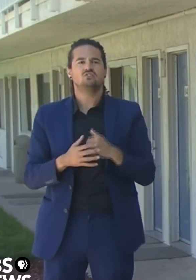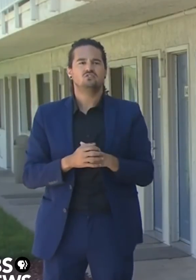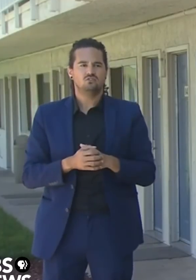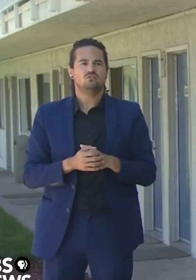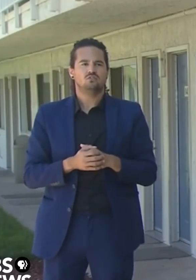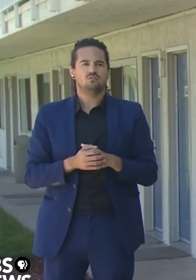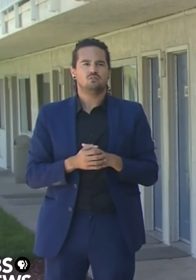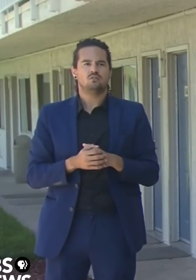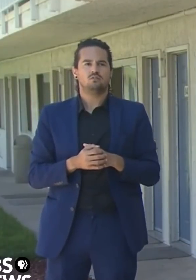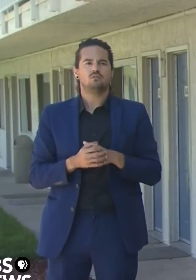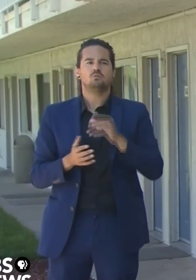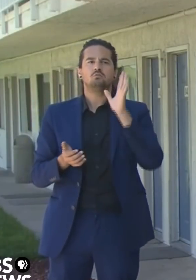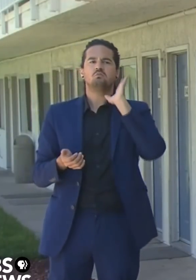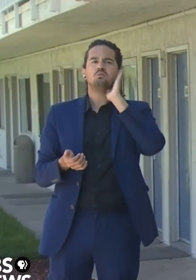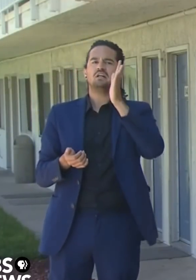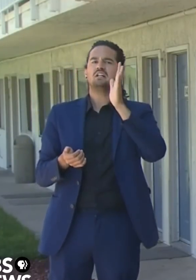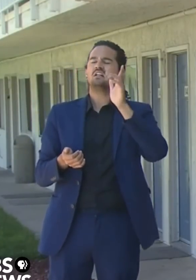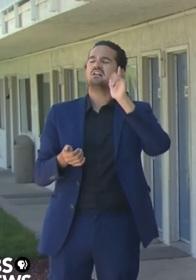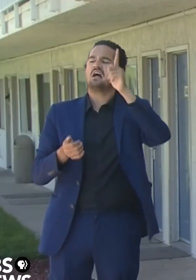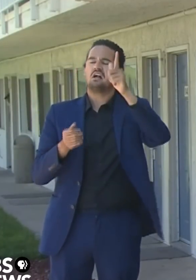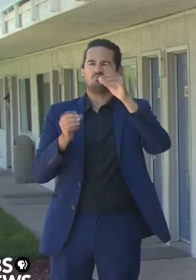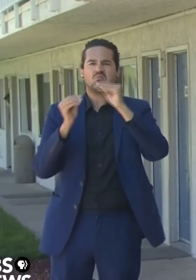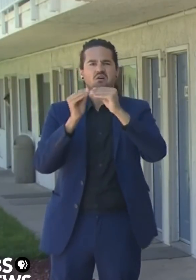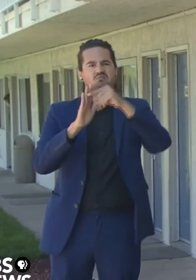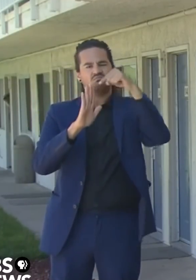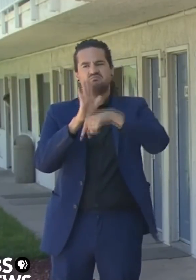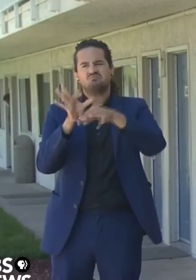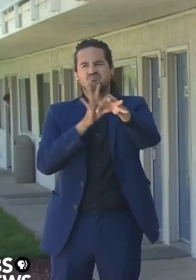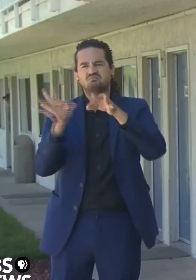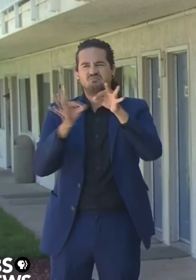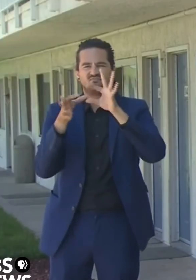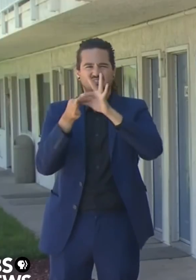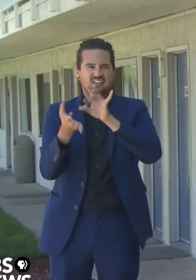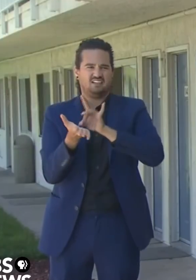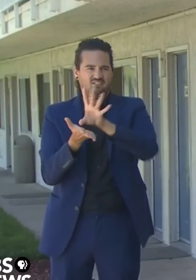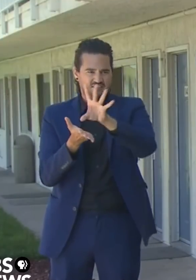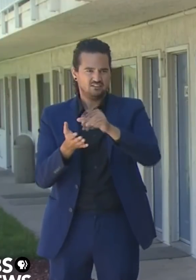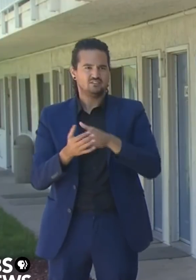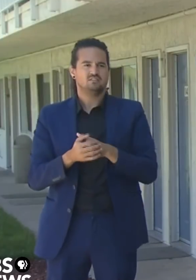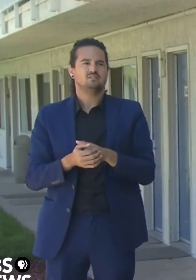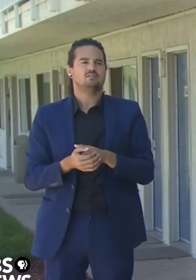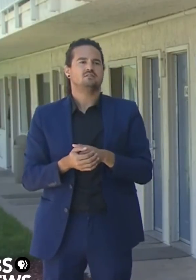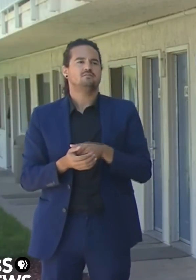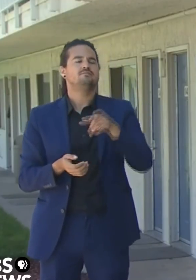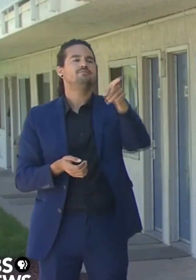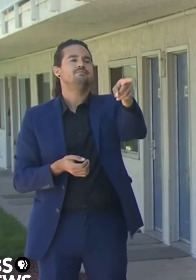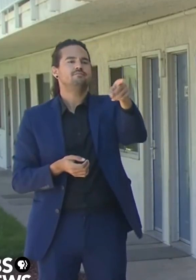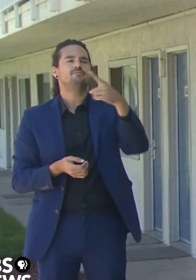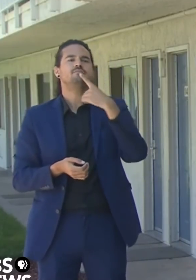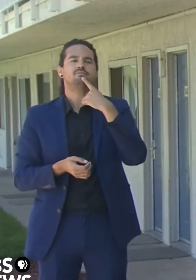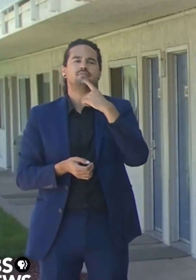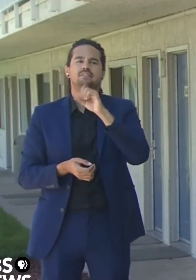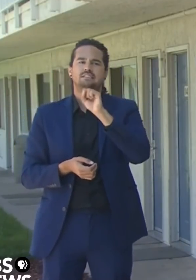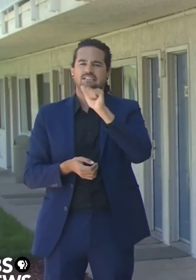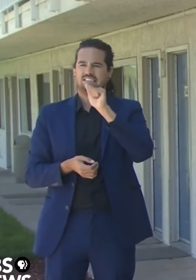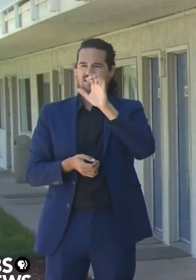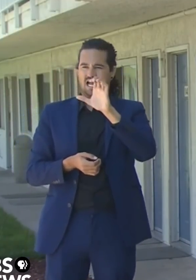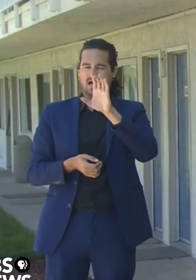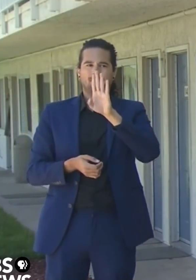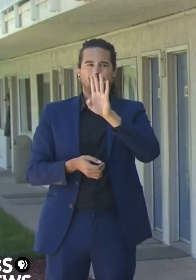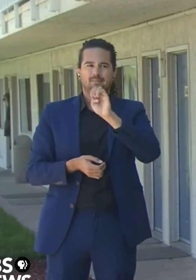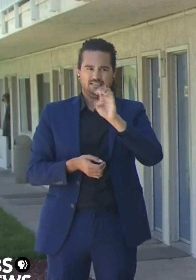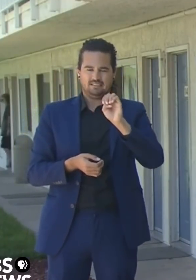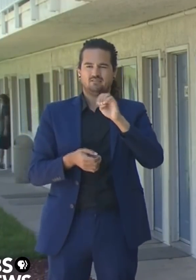And a question from Mackenzie Hawkins, Sacramento Bee. Is the state offering any incentives to local governments to